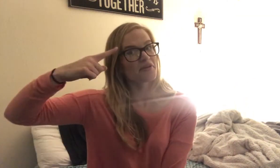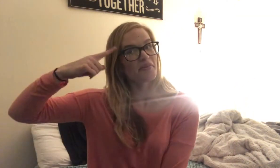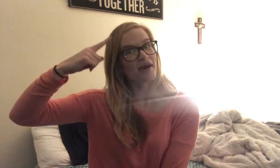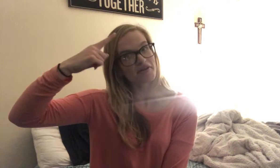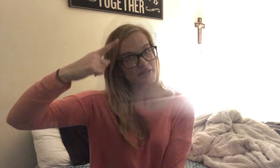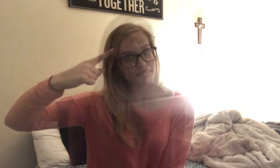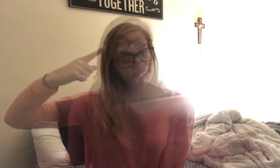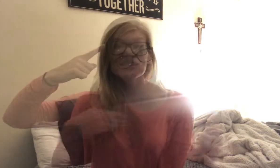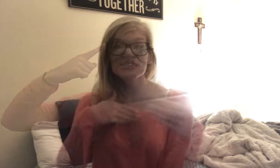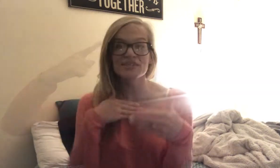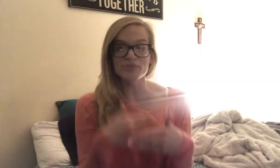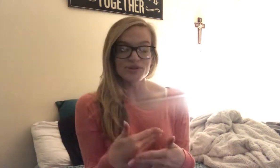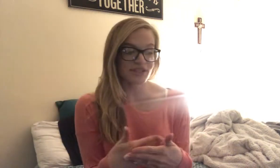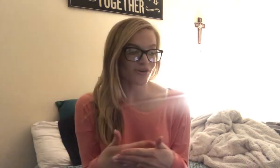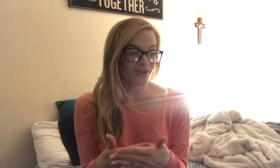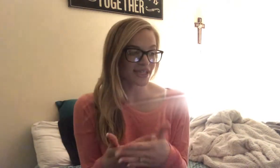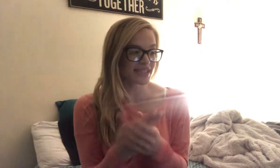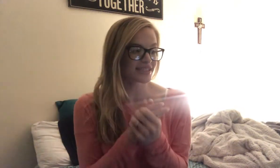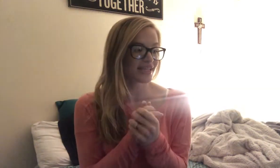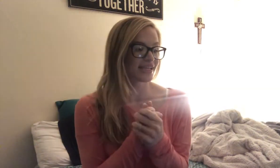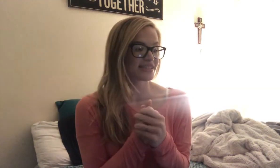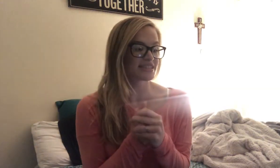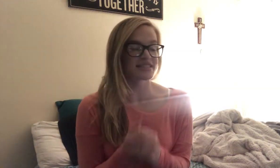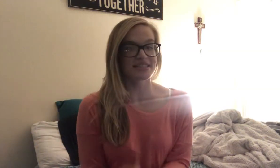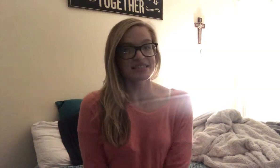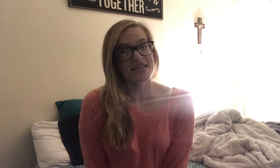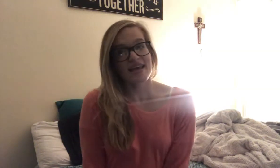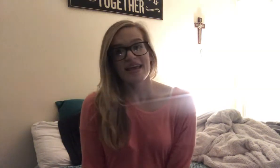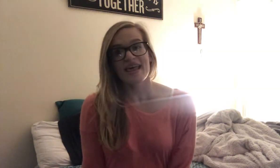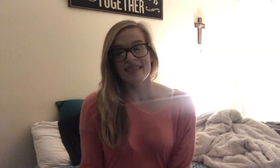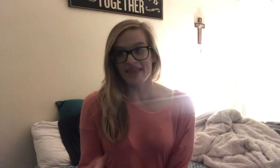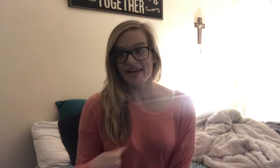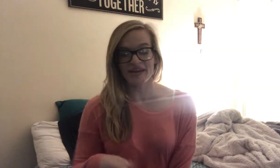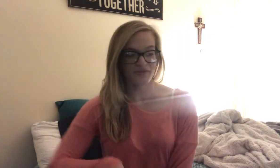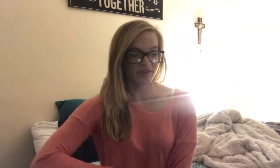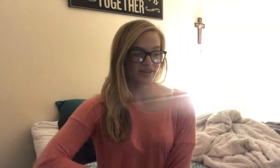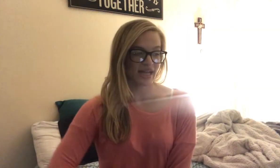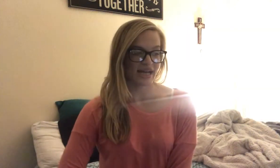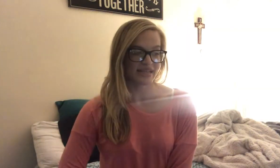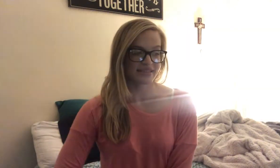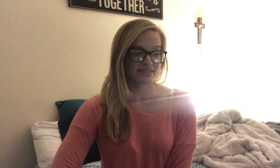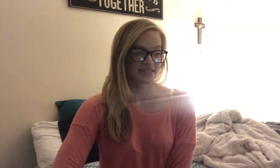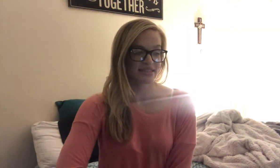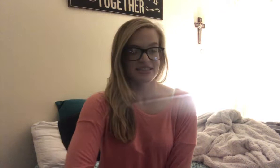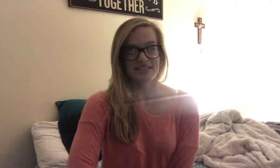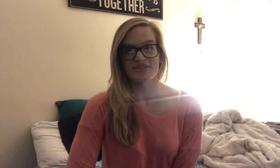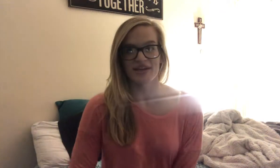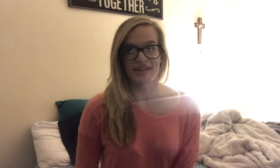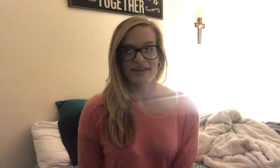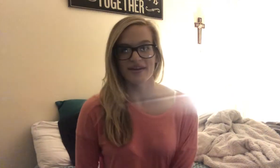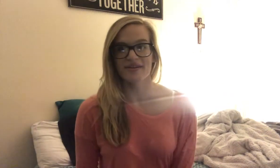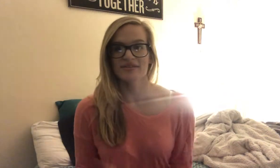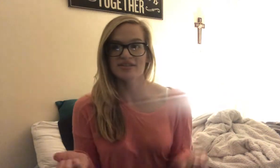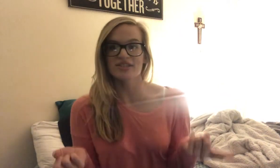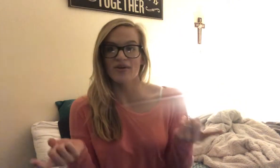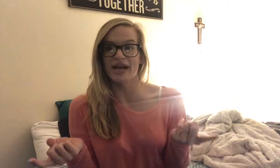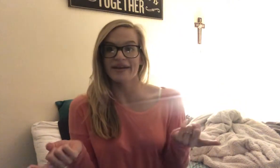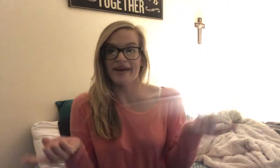about it. And it's the pre-chorus, and it says, Then I realize she's right there. So, I did